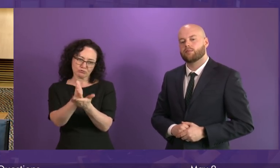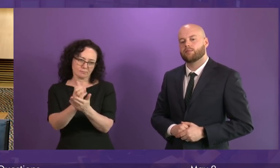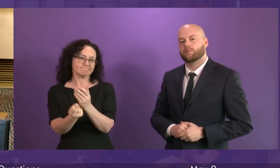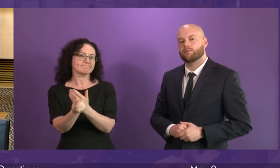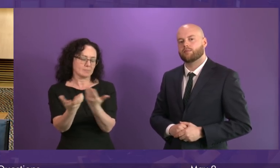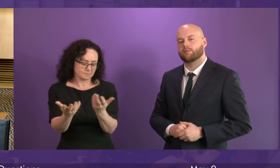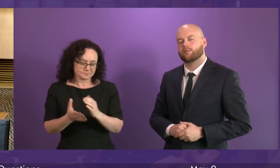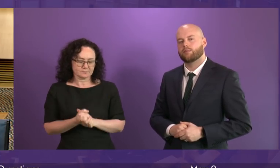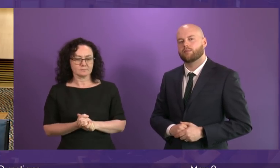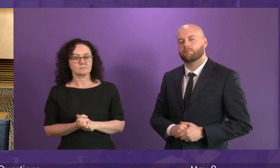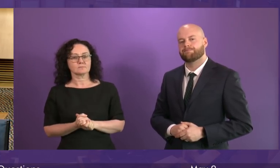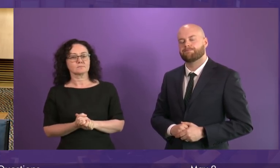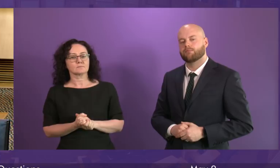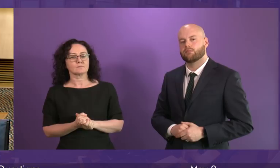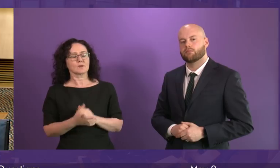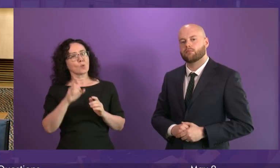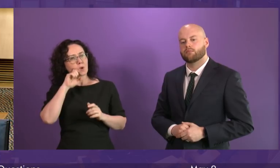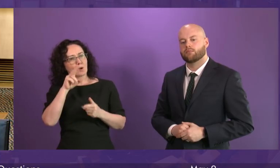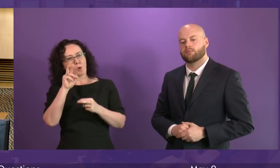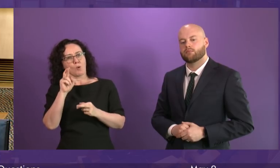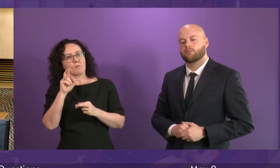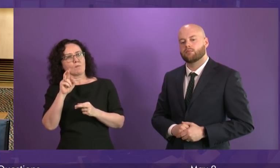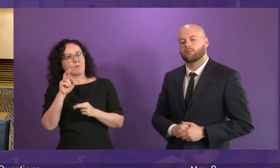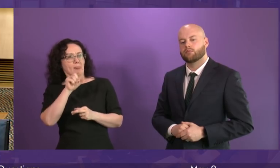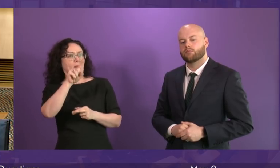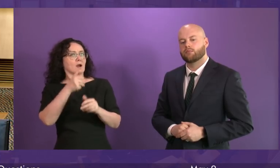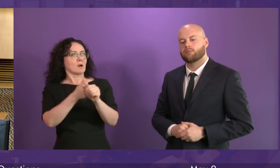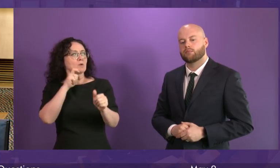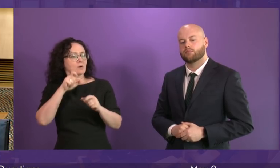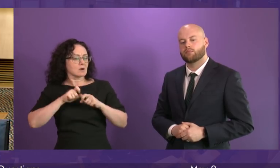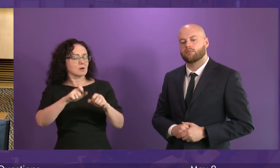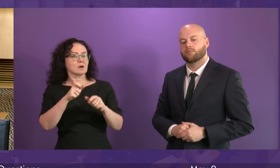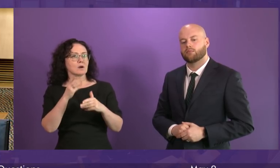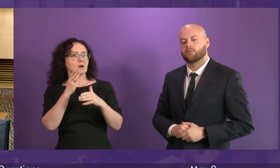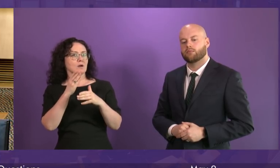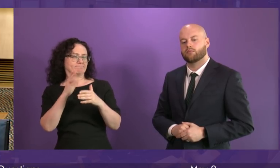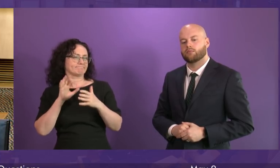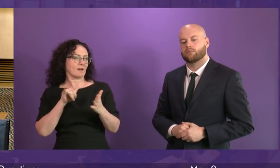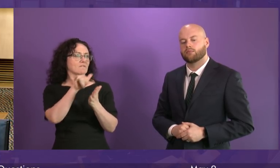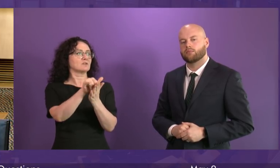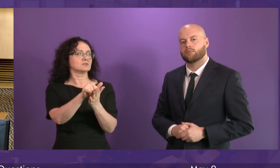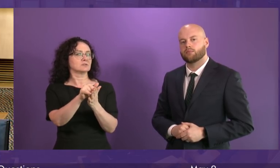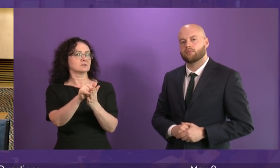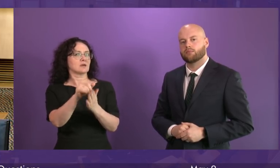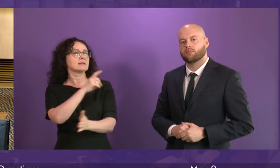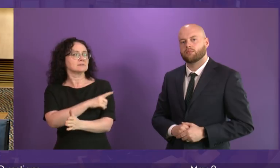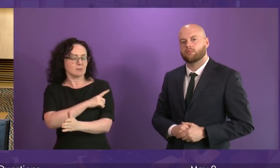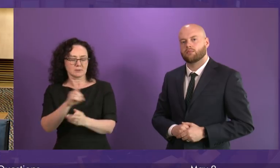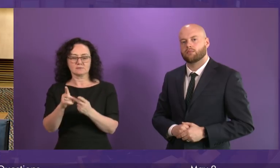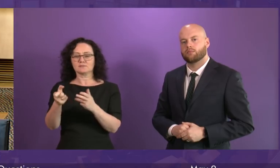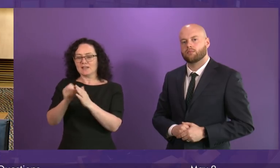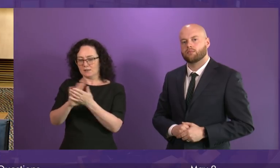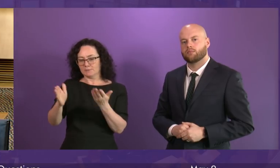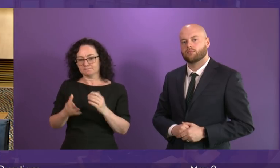services and we hope that they will continue to do the Dublin and Edinburgh service as well. In terms of tourism, our tourism sector has been